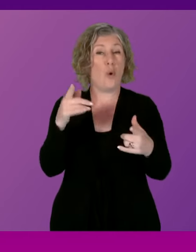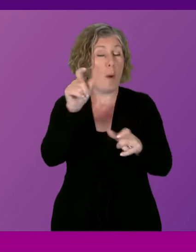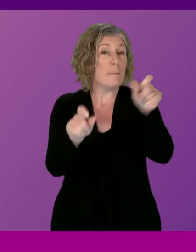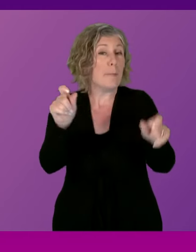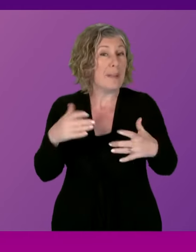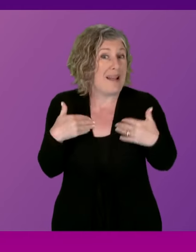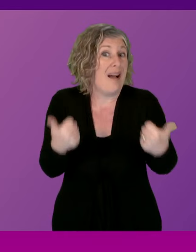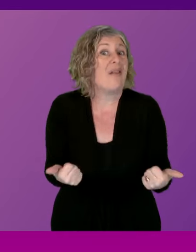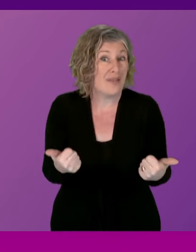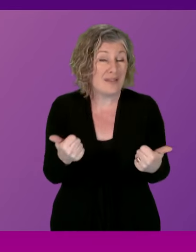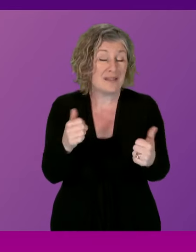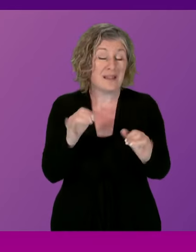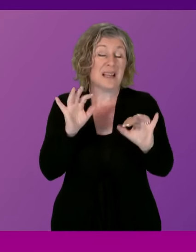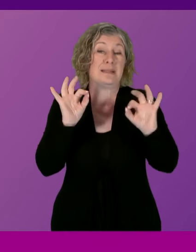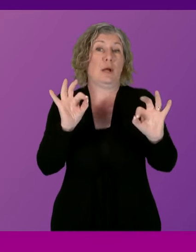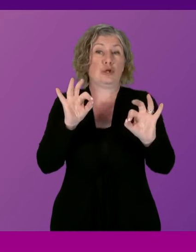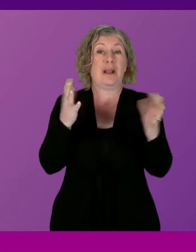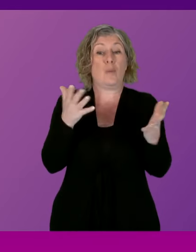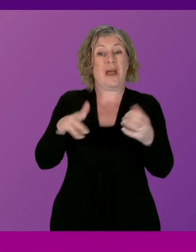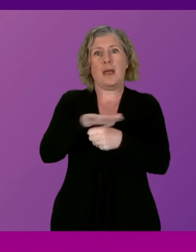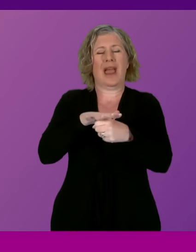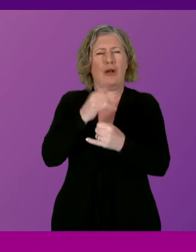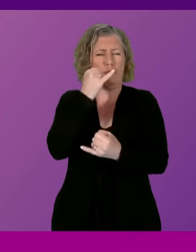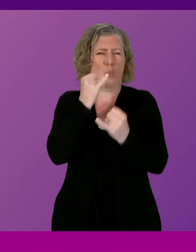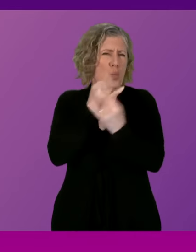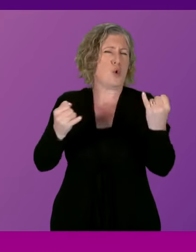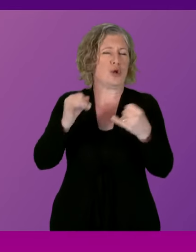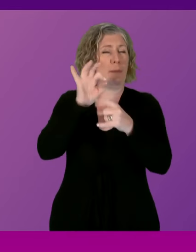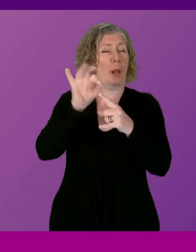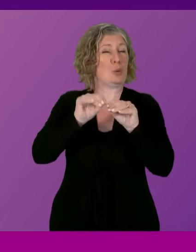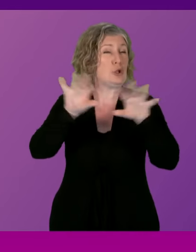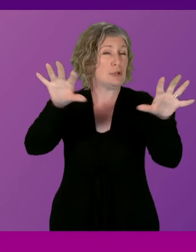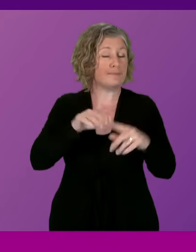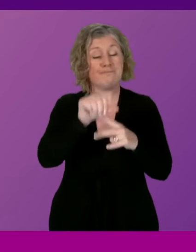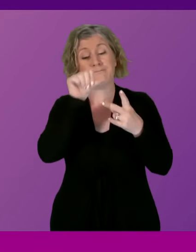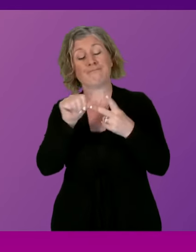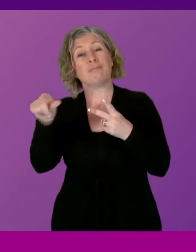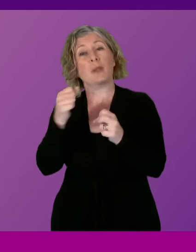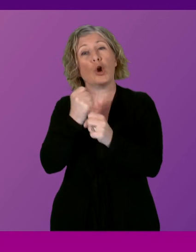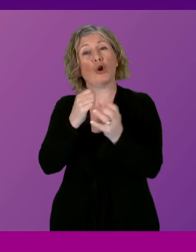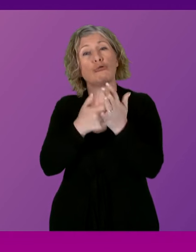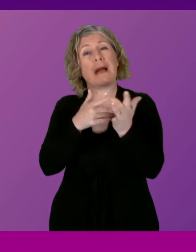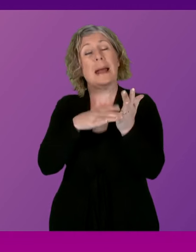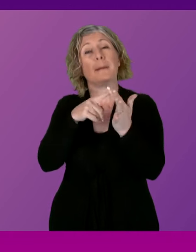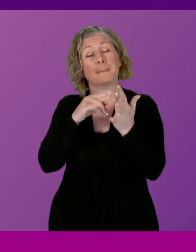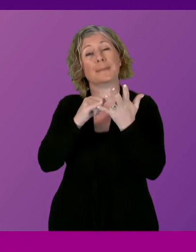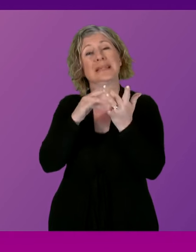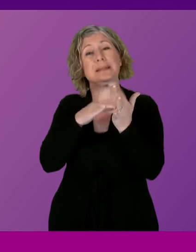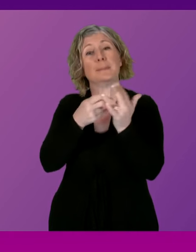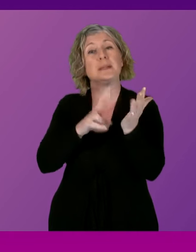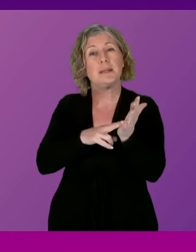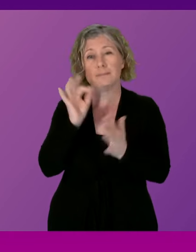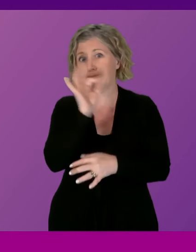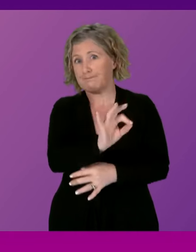most polluted urban areas. Graeme Simpson. Well, I can tell the First Minister that at least 150